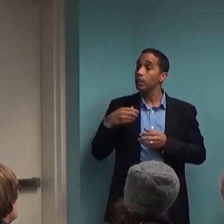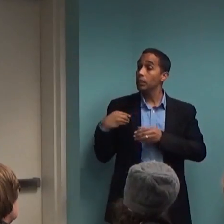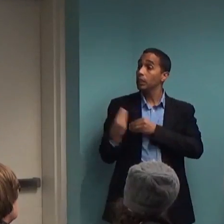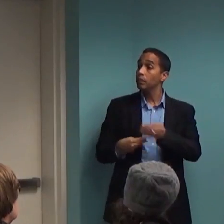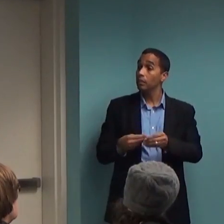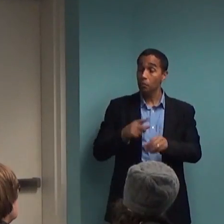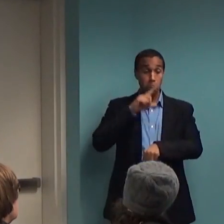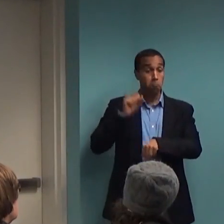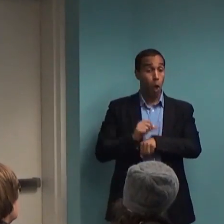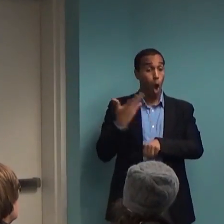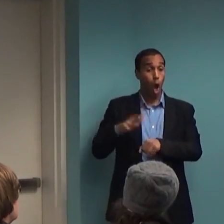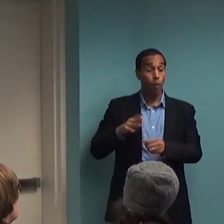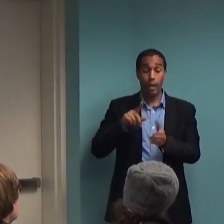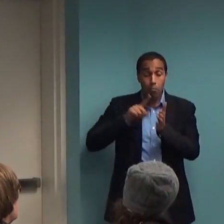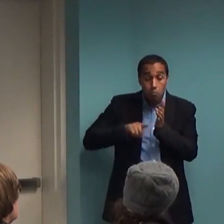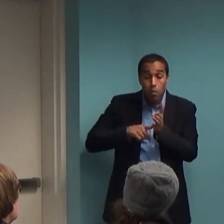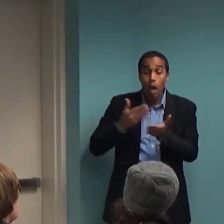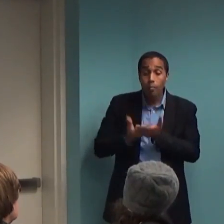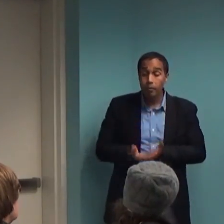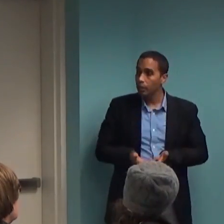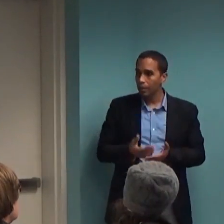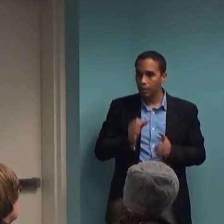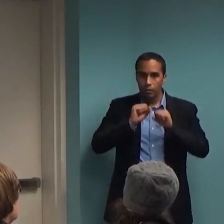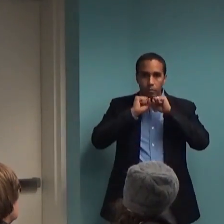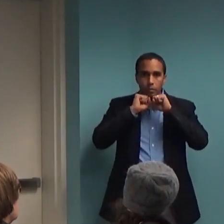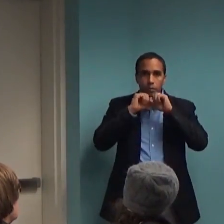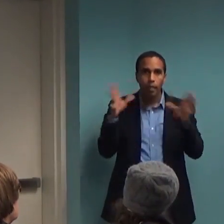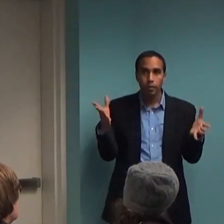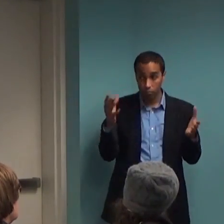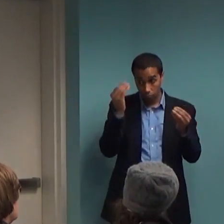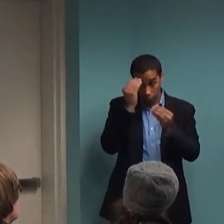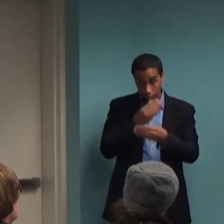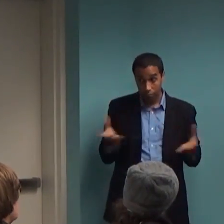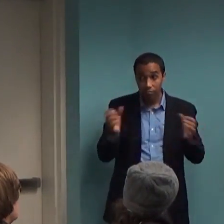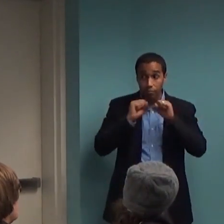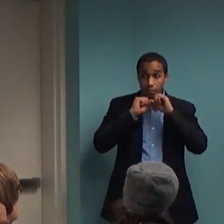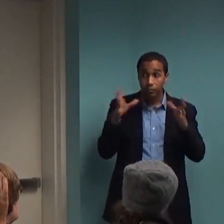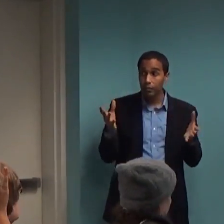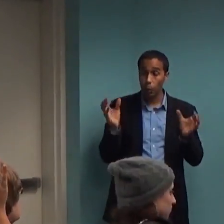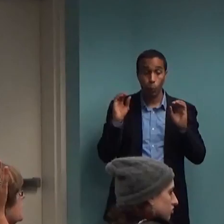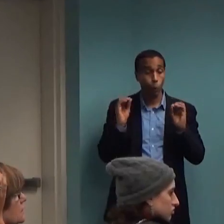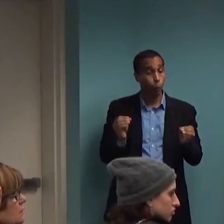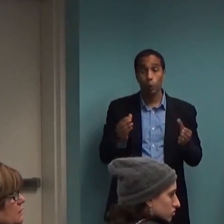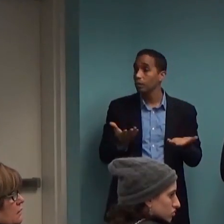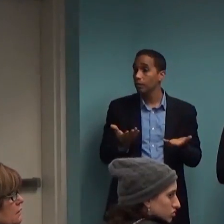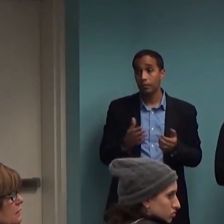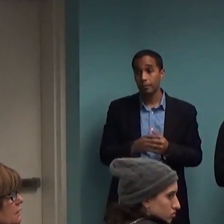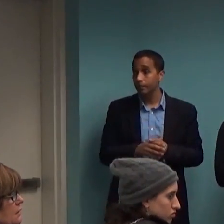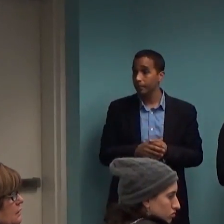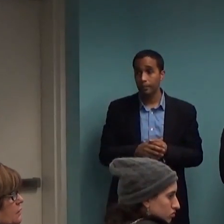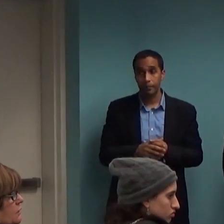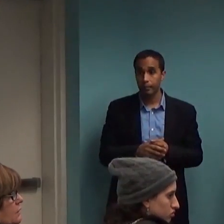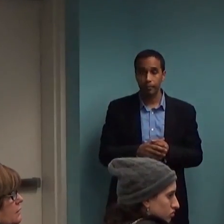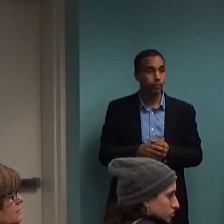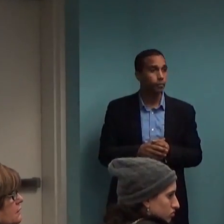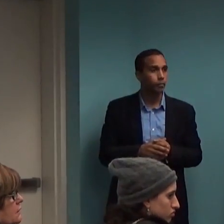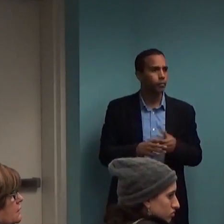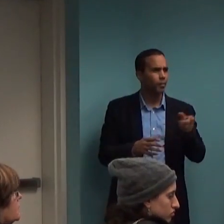And there have been efforts to test it that have not formed through. So what do you do with all those twin studies? I don't